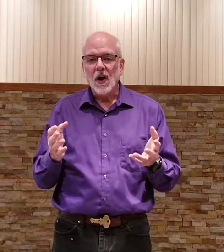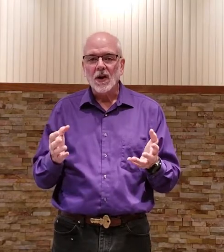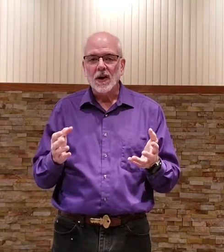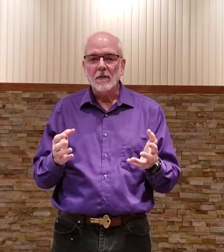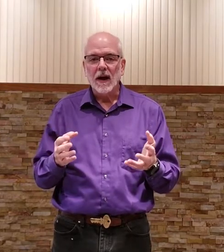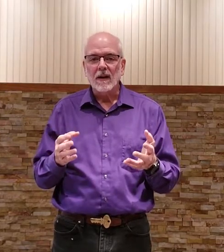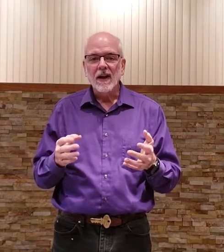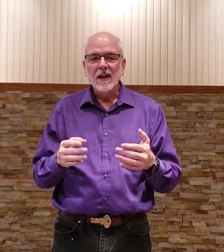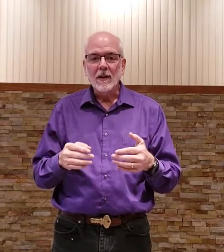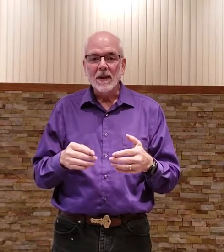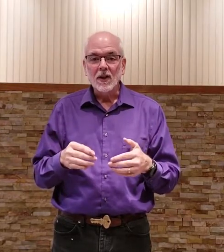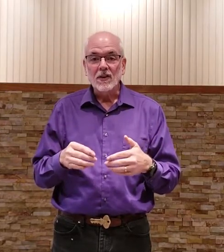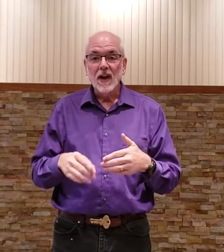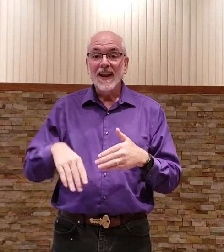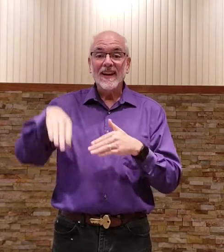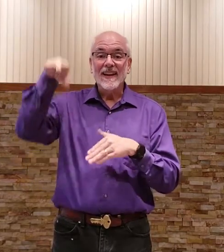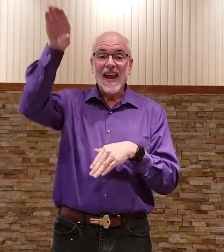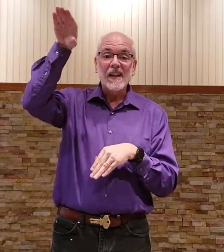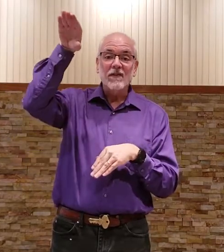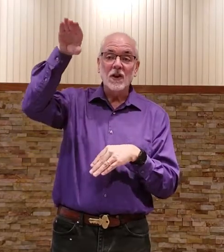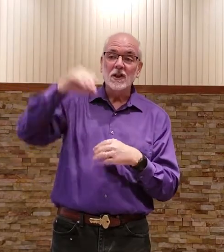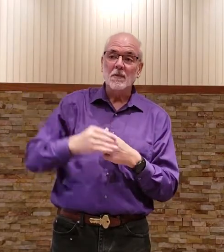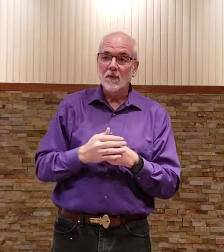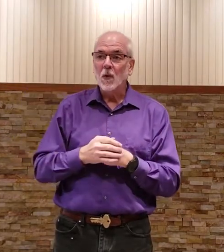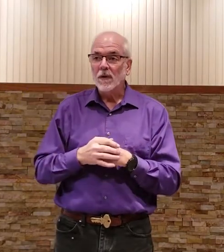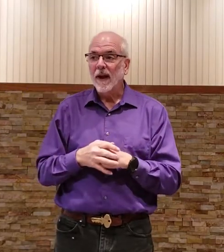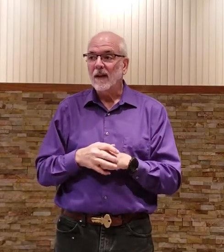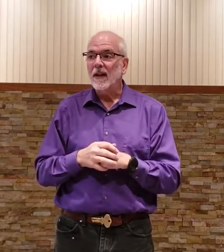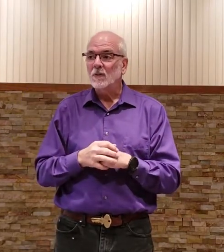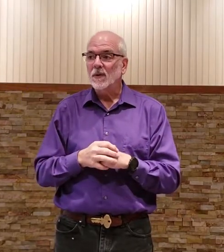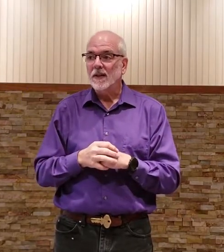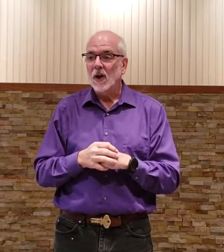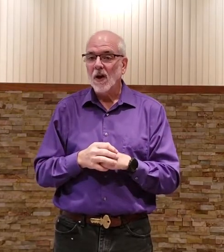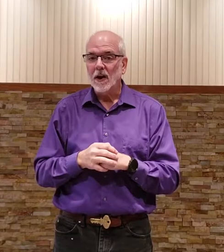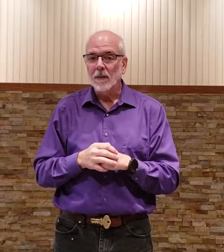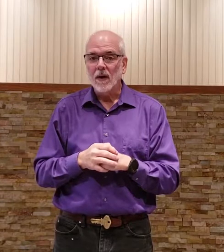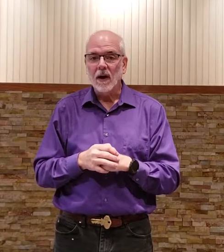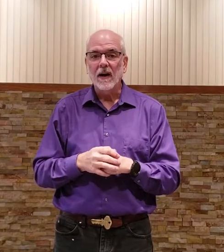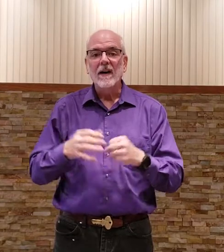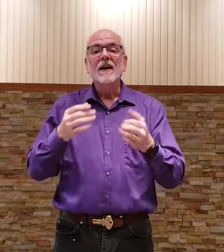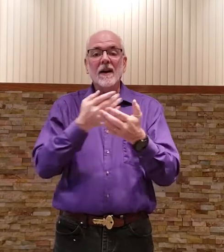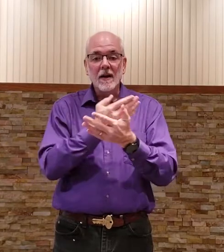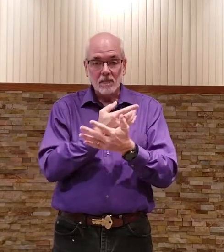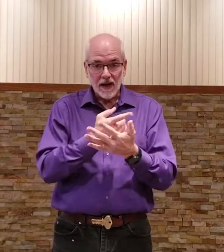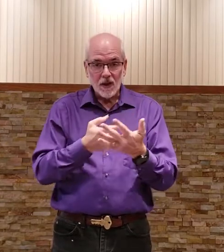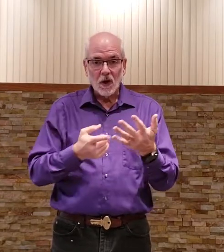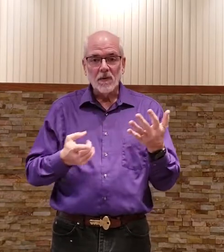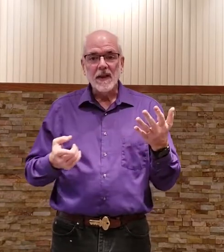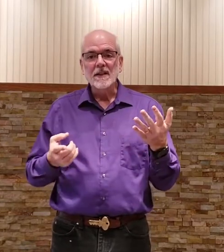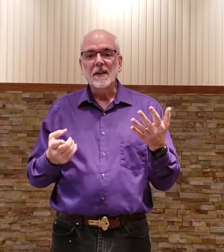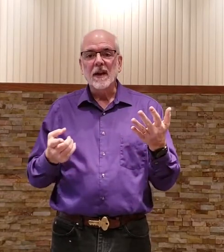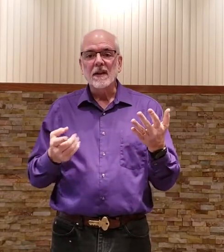talking about i mean there's eight verses before that that's what he's talking about right but he's told them these things